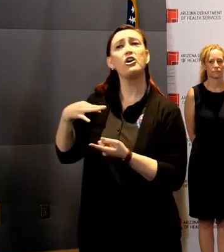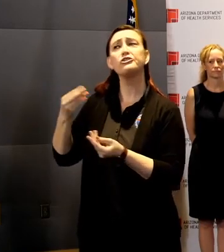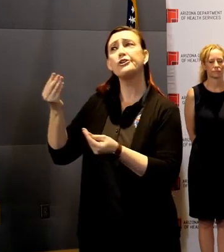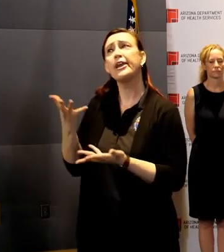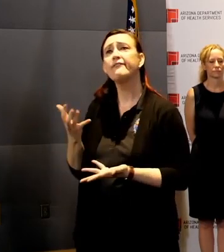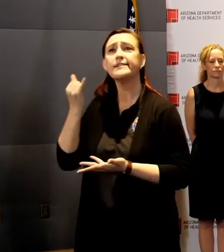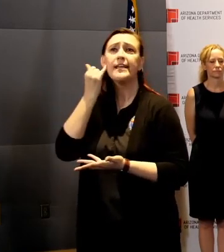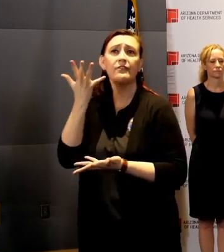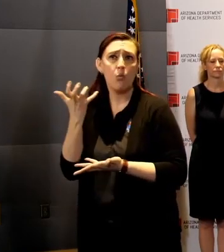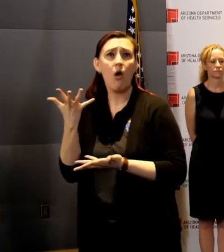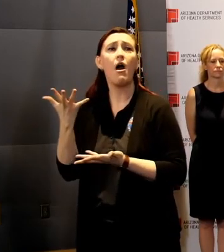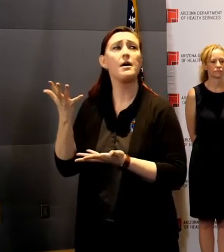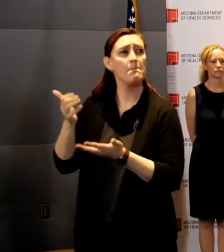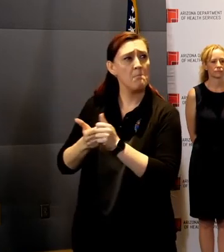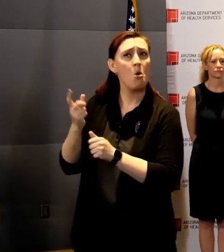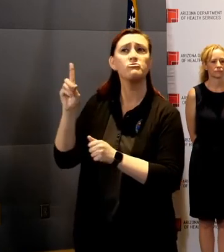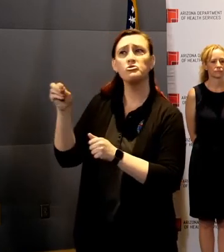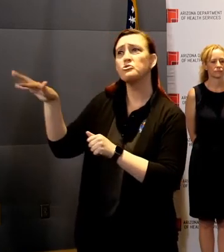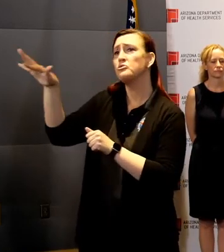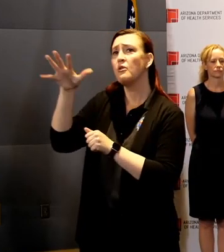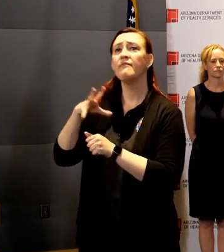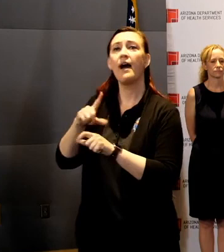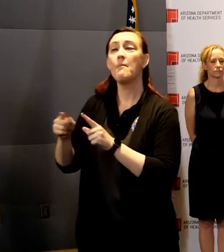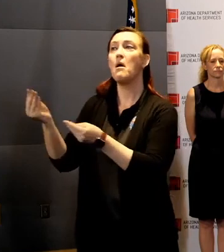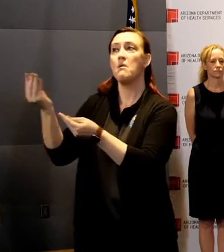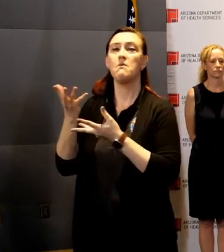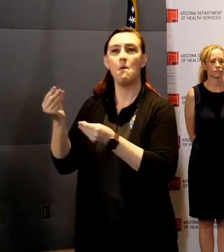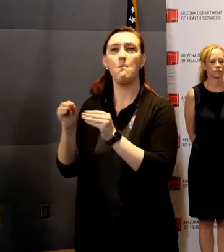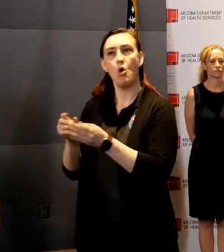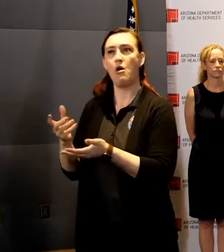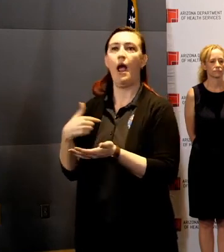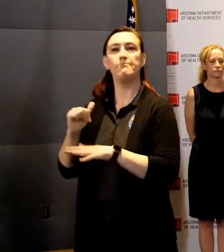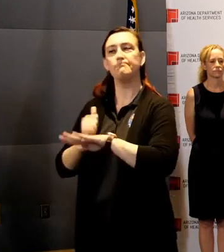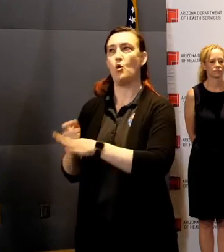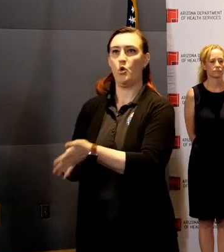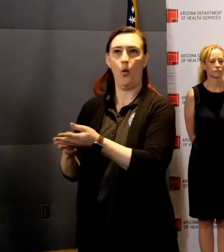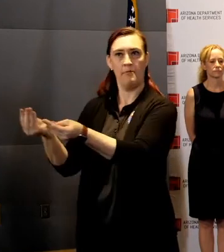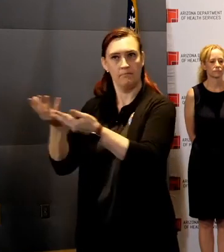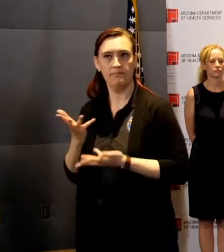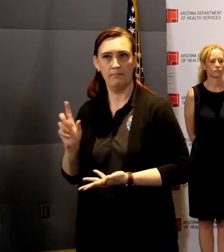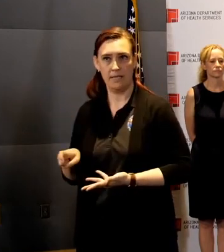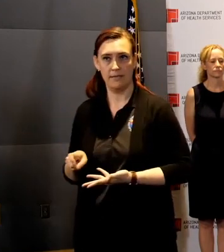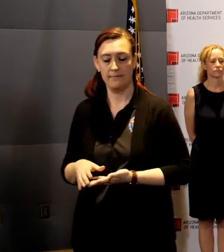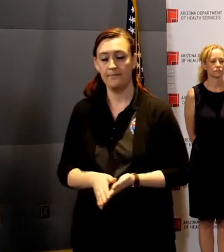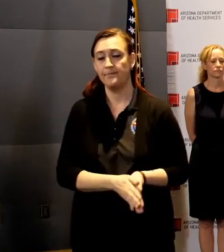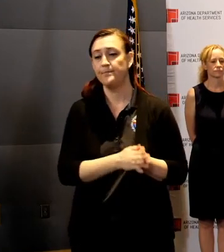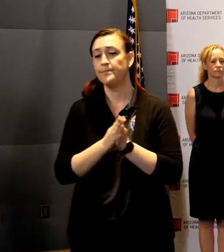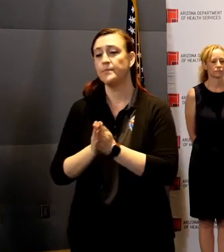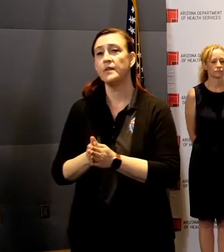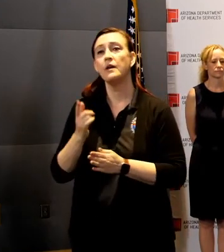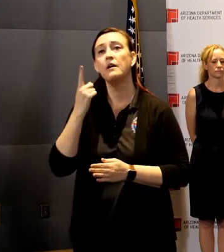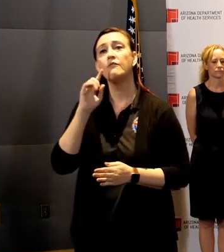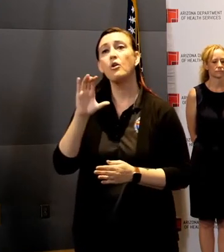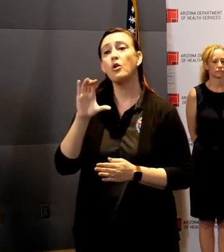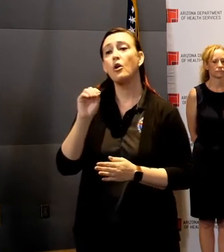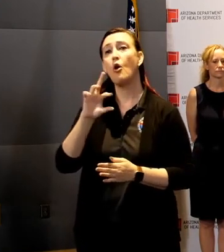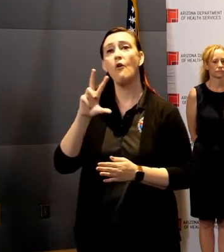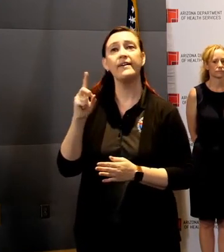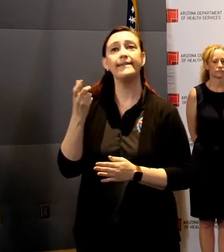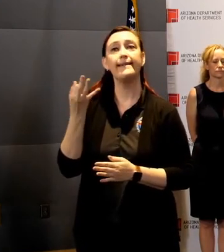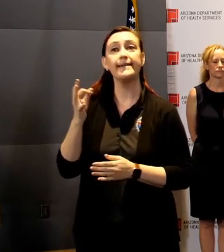by our commercial lab partners. For more on COVID-19 cases in Arizona,